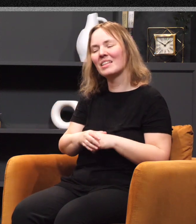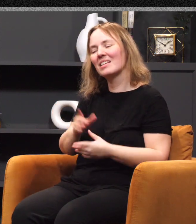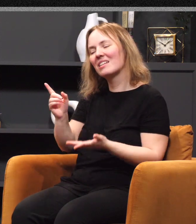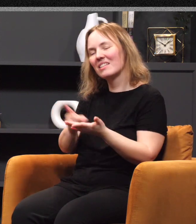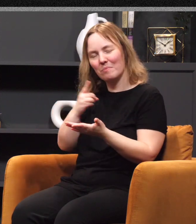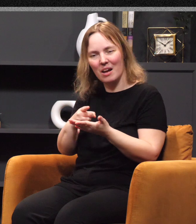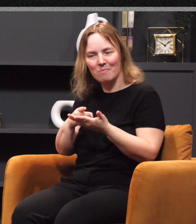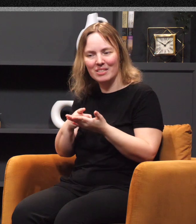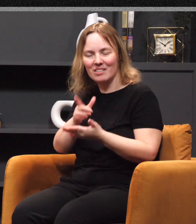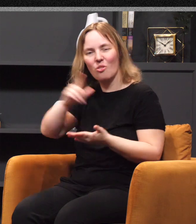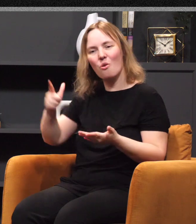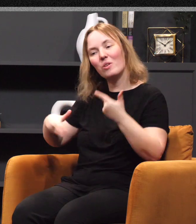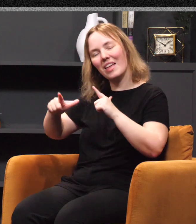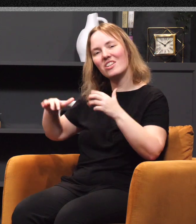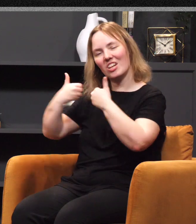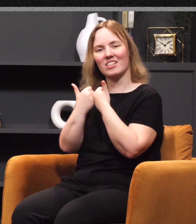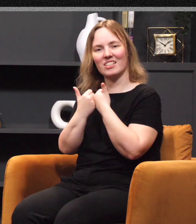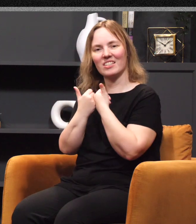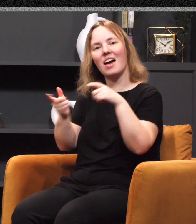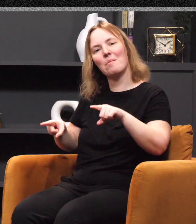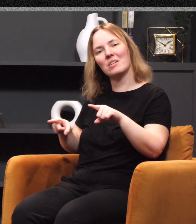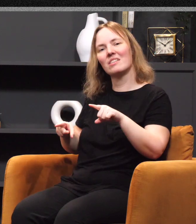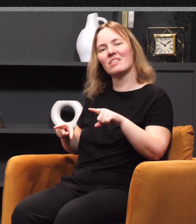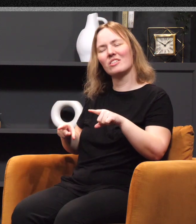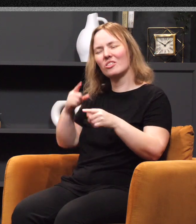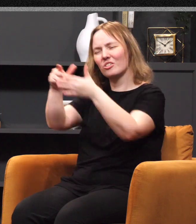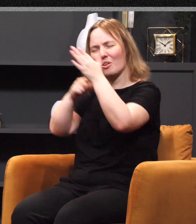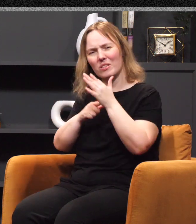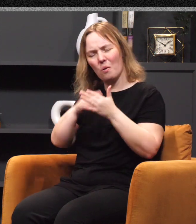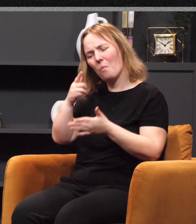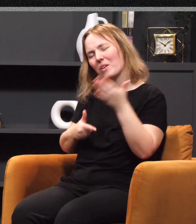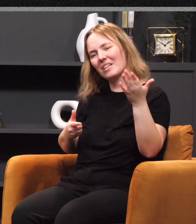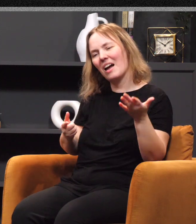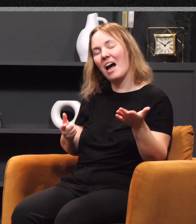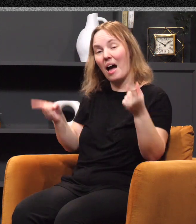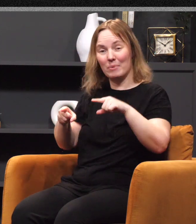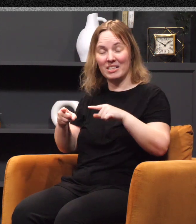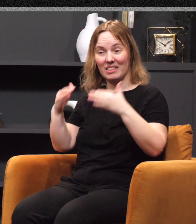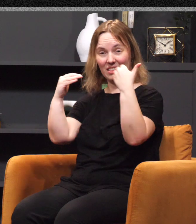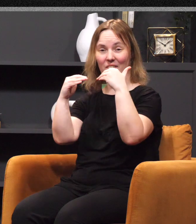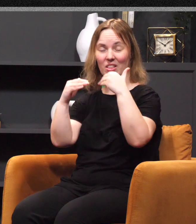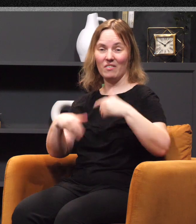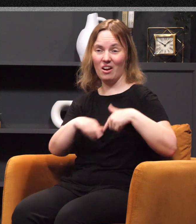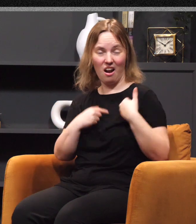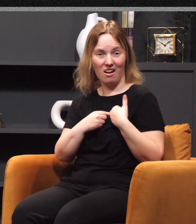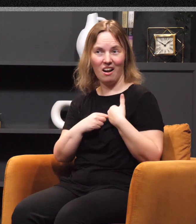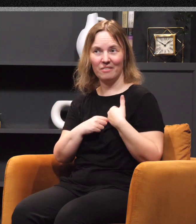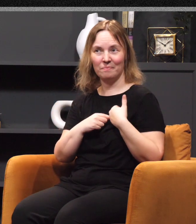show us what's really going on at the level of the heart. So the first thing we tend to do is we respond negatively to the test. And the second thing is